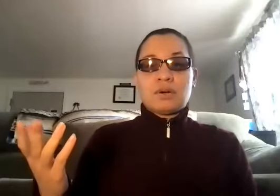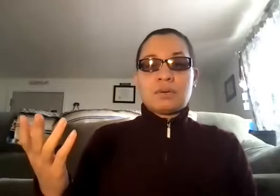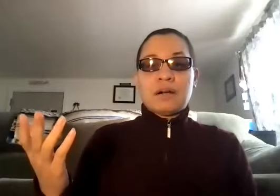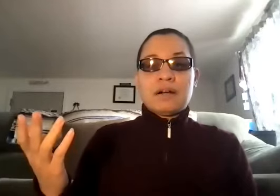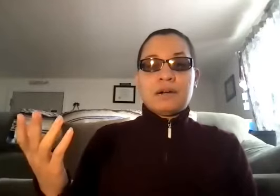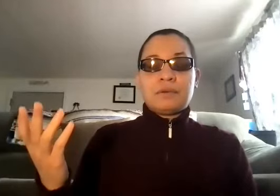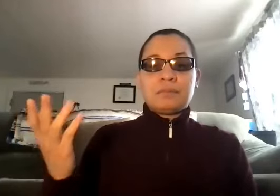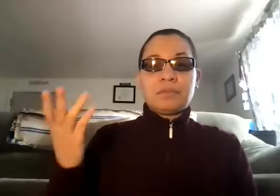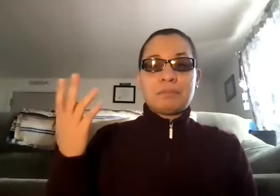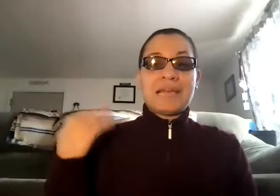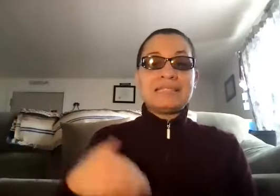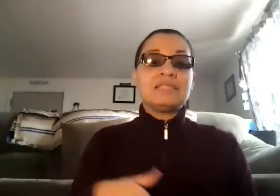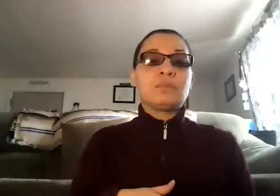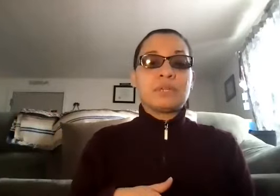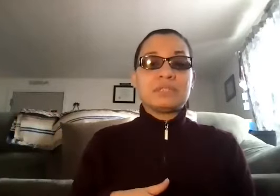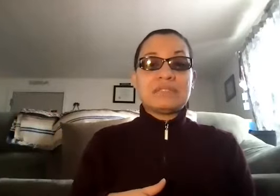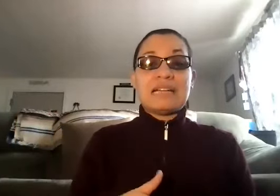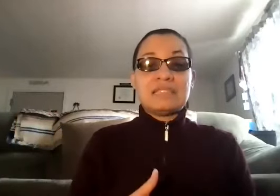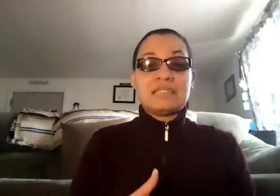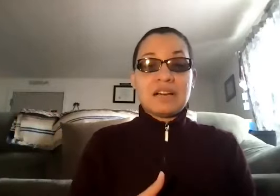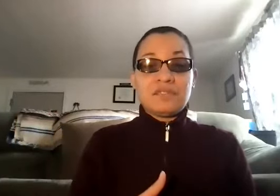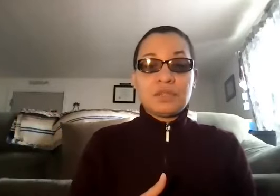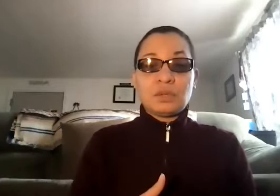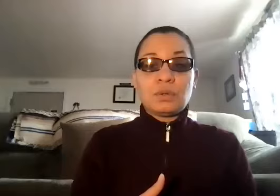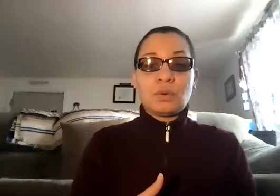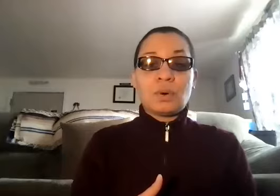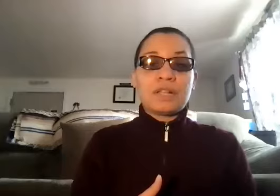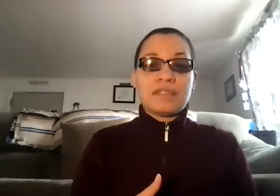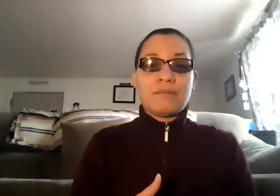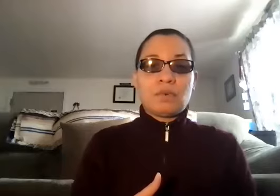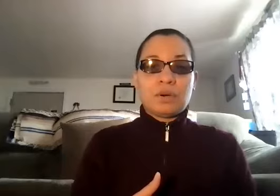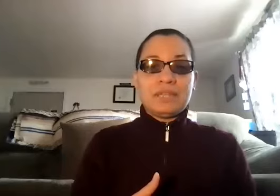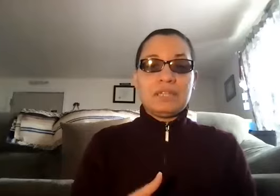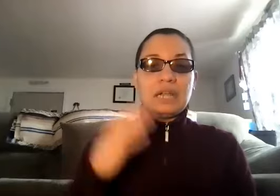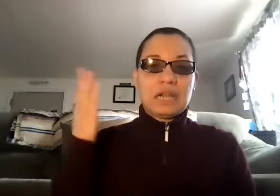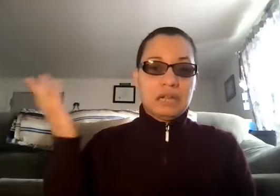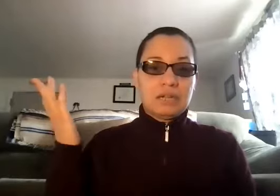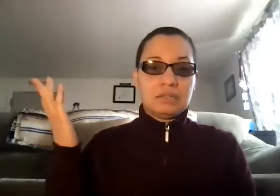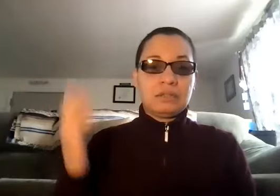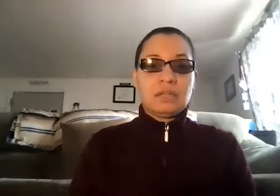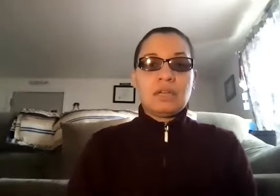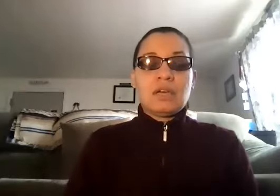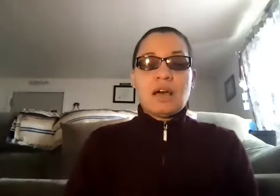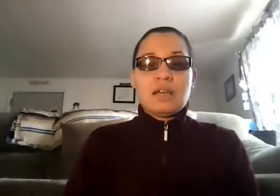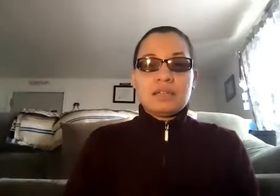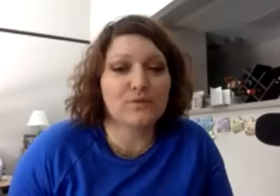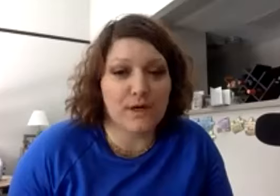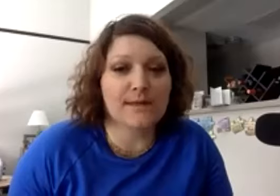maintenance was nice enough to order them for me and get it